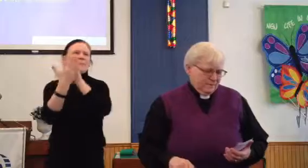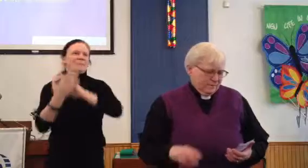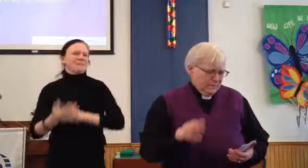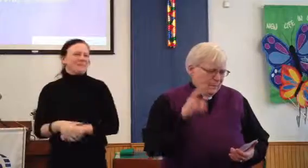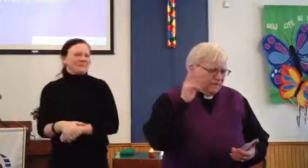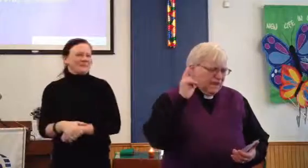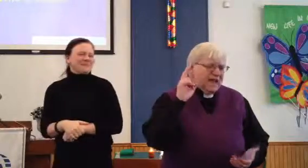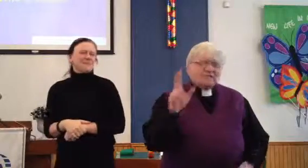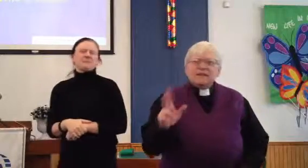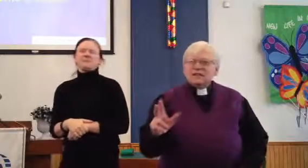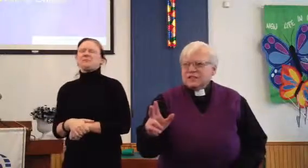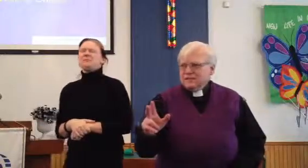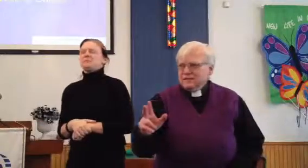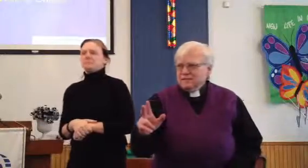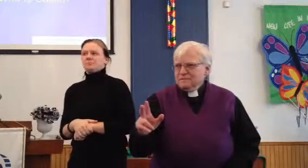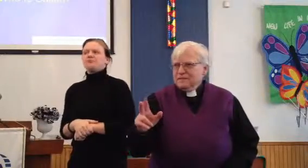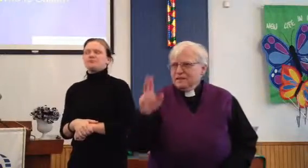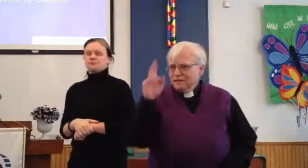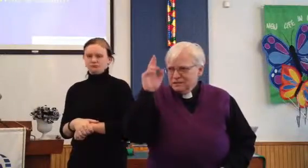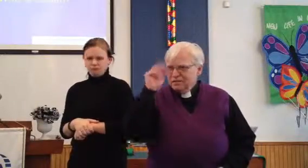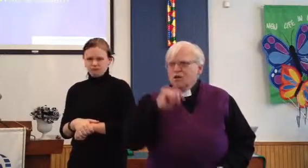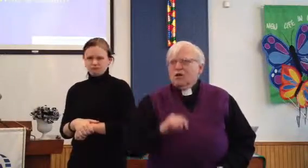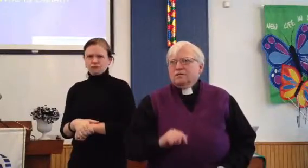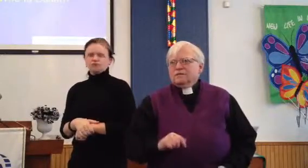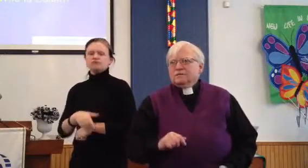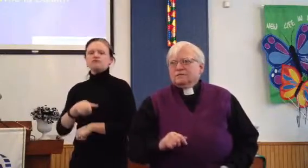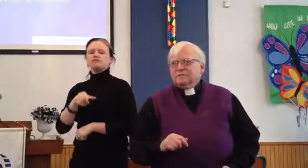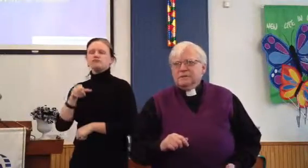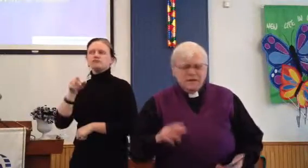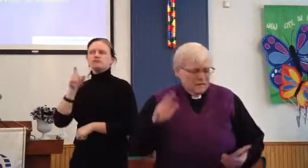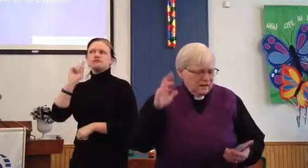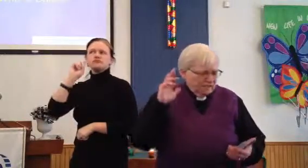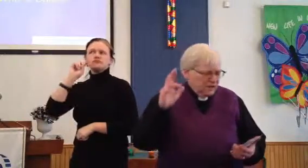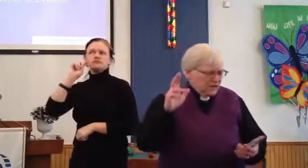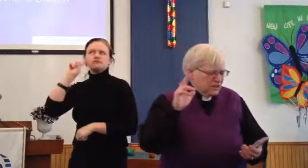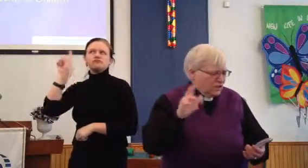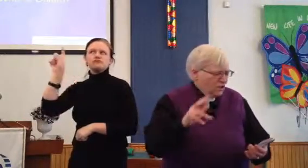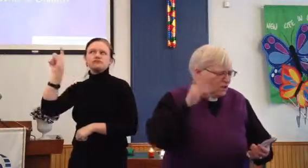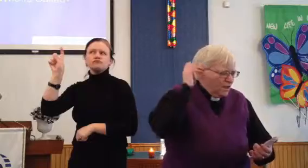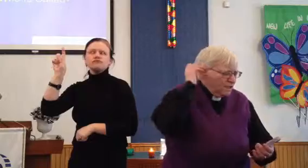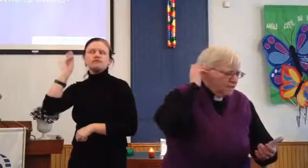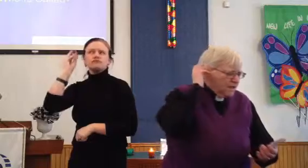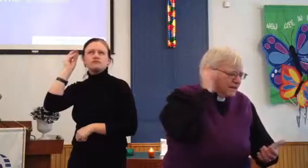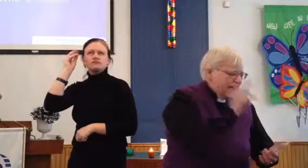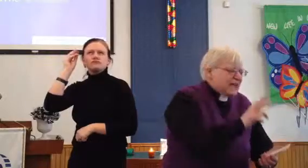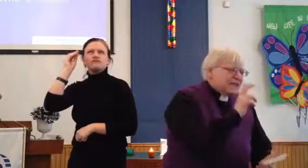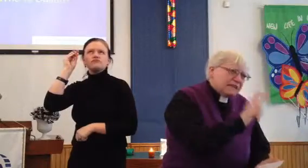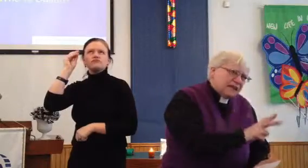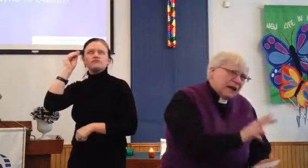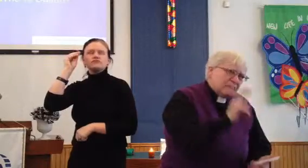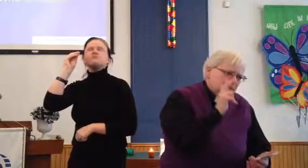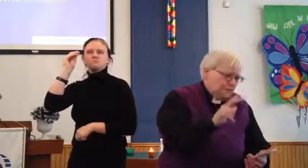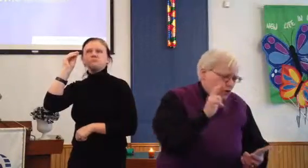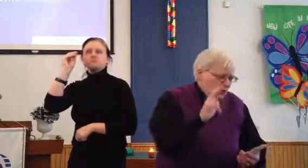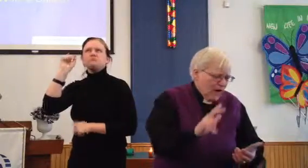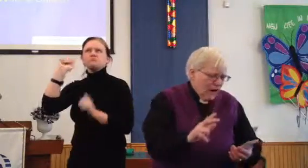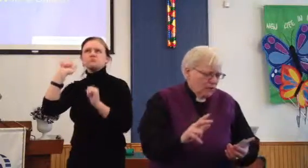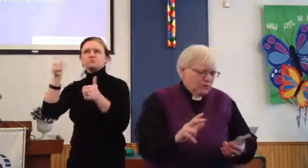They have listened to the call. They've listened to the call. They've taken the time to figure out